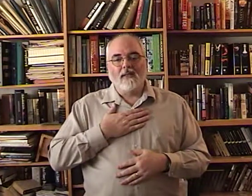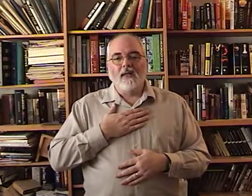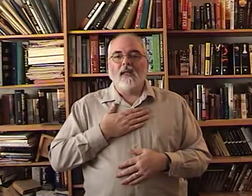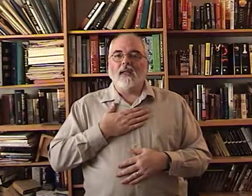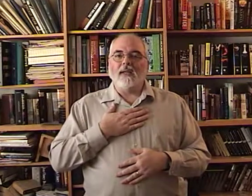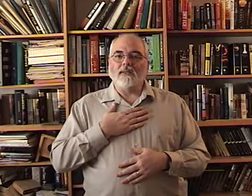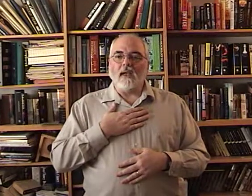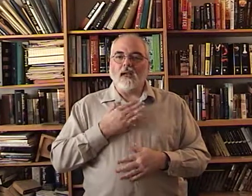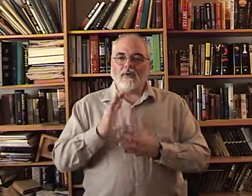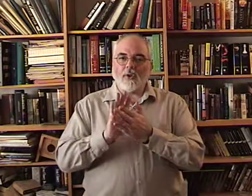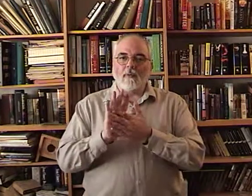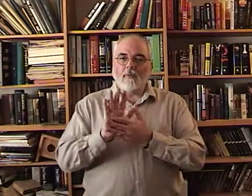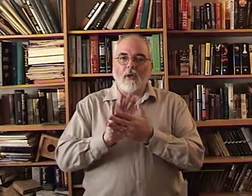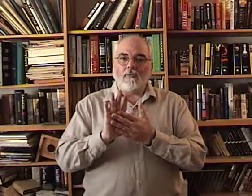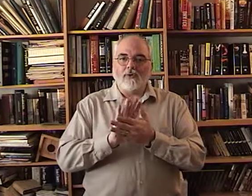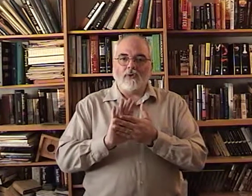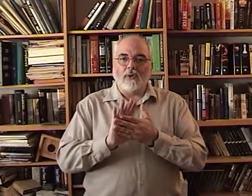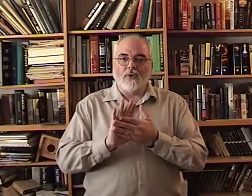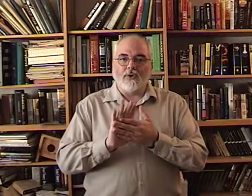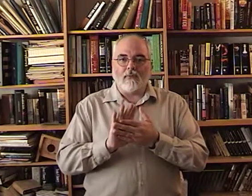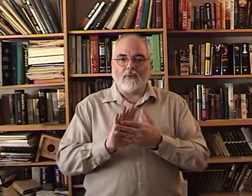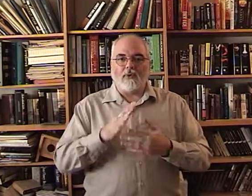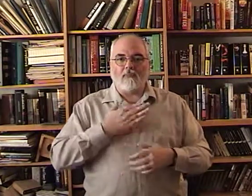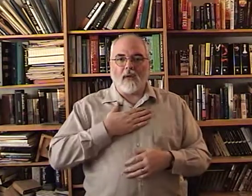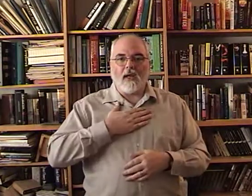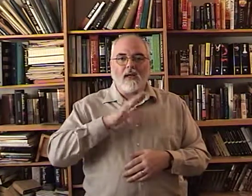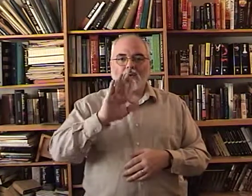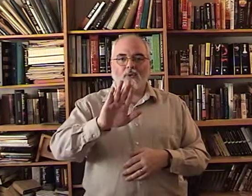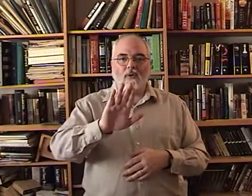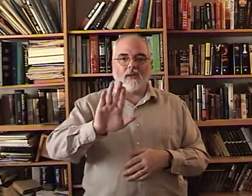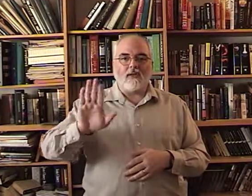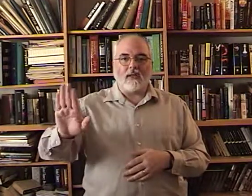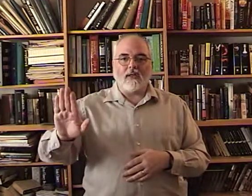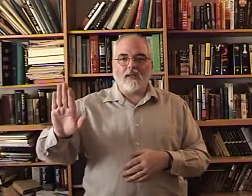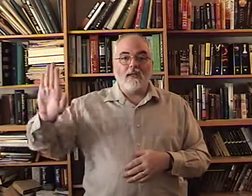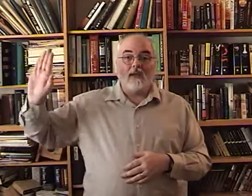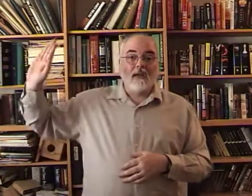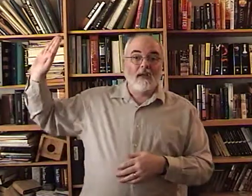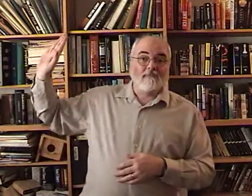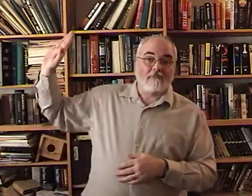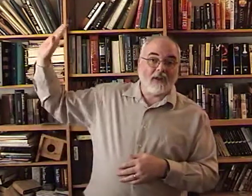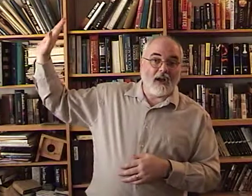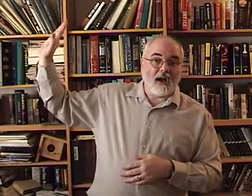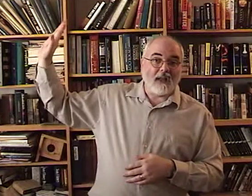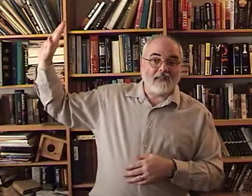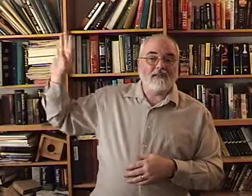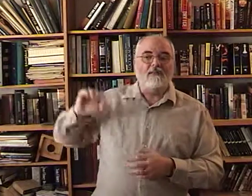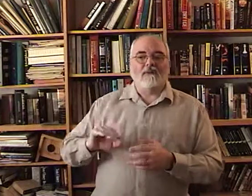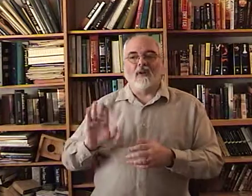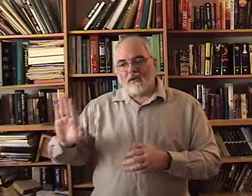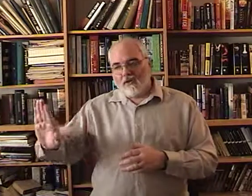In sign language the open palm shows ownership. So it's mine and yours and his. God's. Hers.